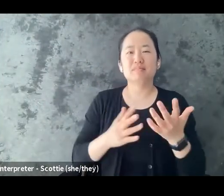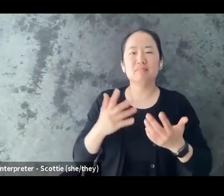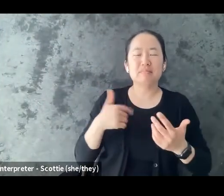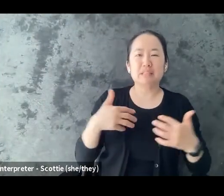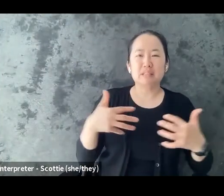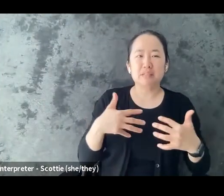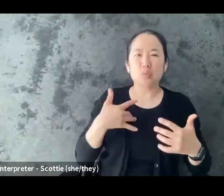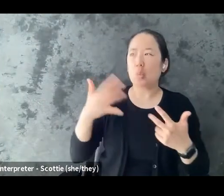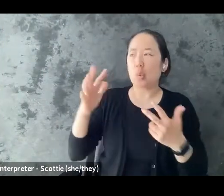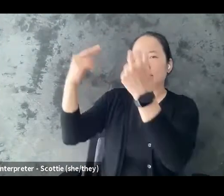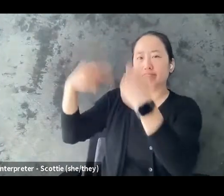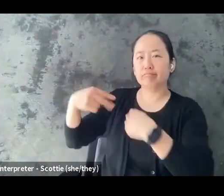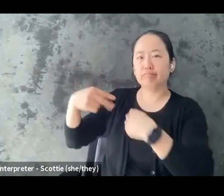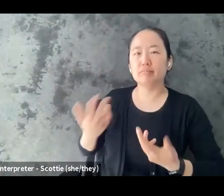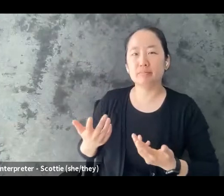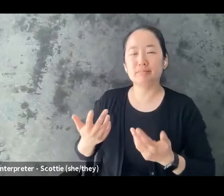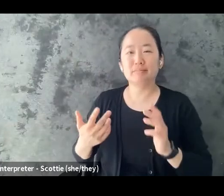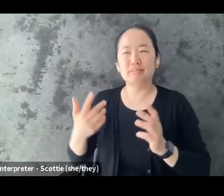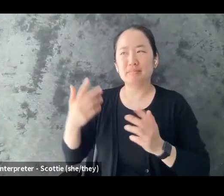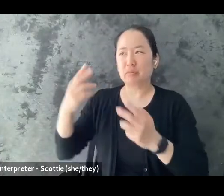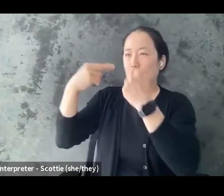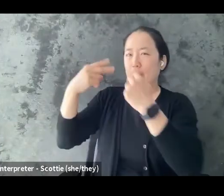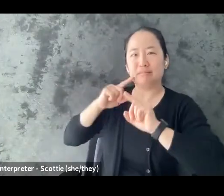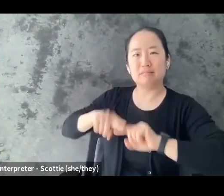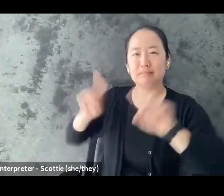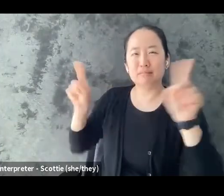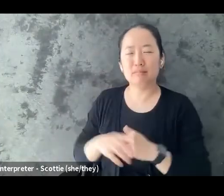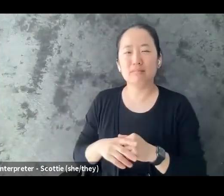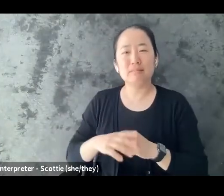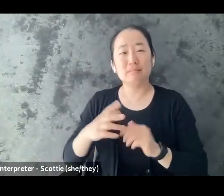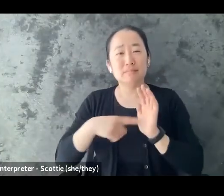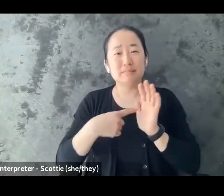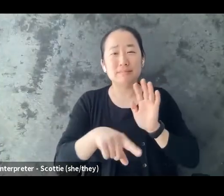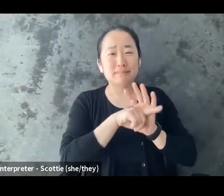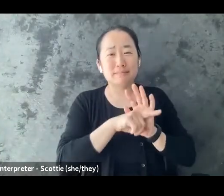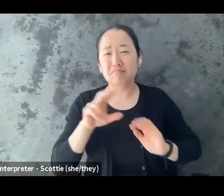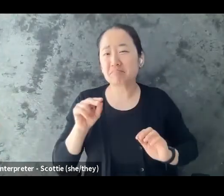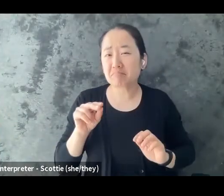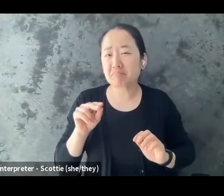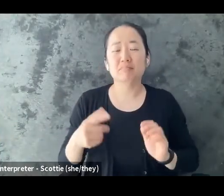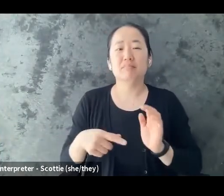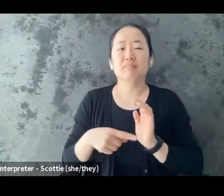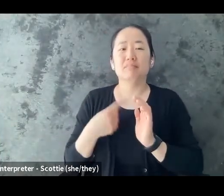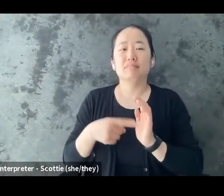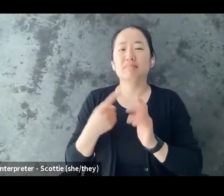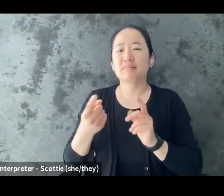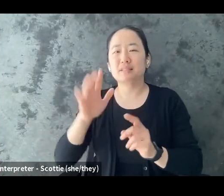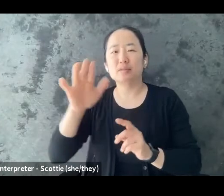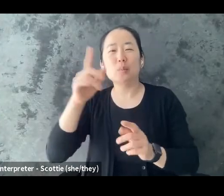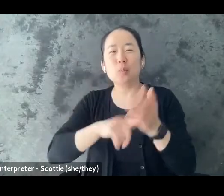it's not always negative right sometimes they might view you as some of the responses that people sent in that word cloud of you are